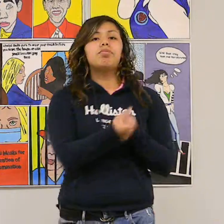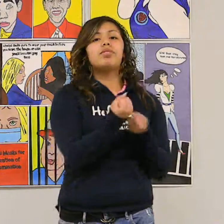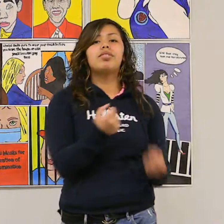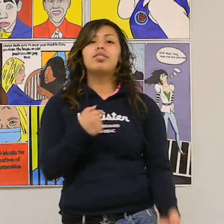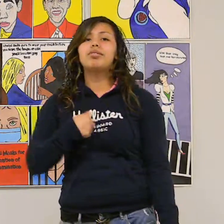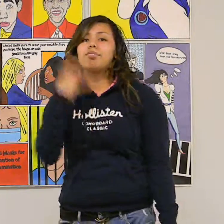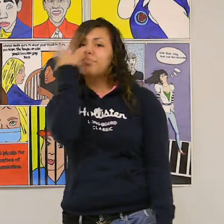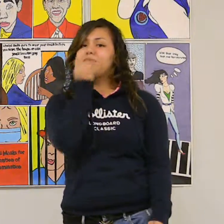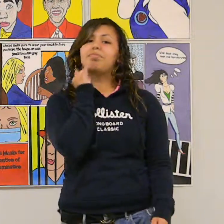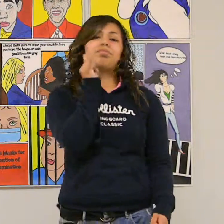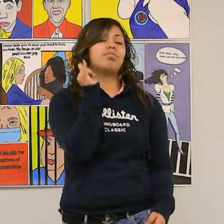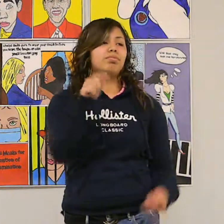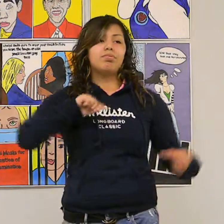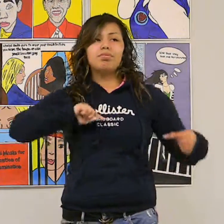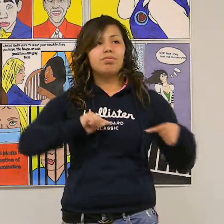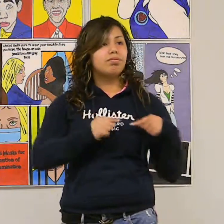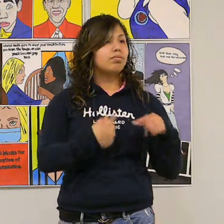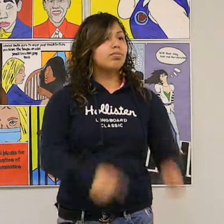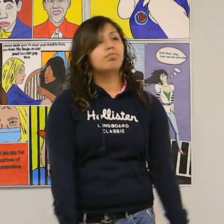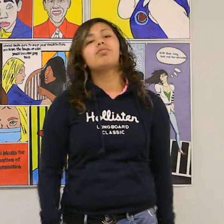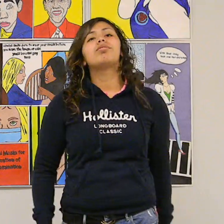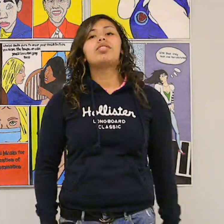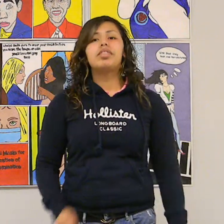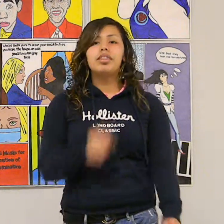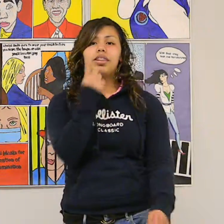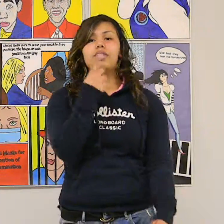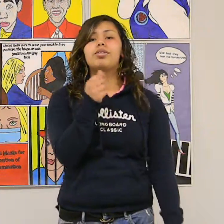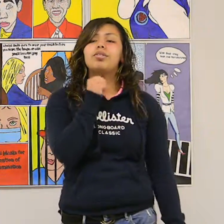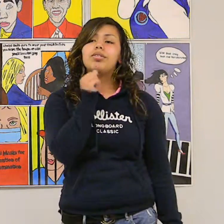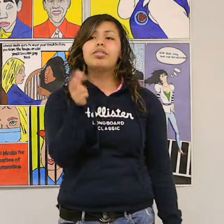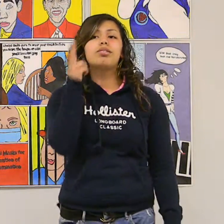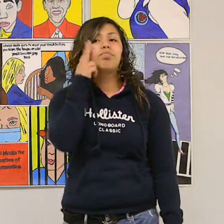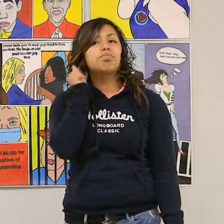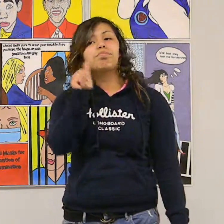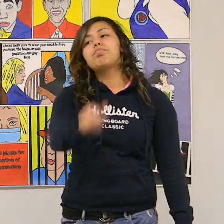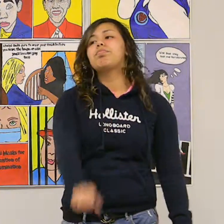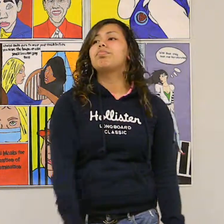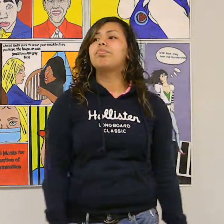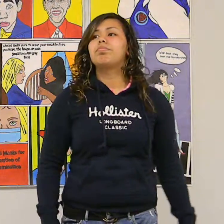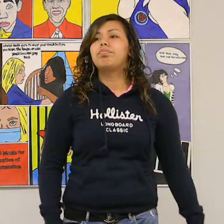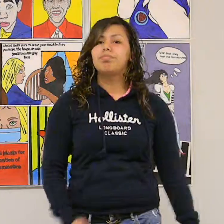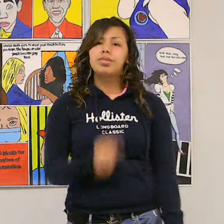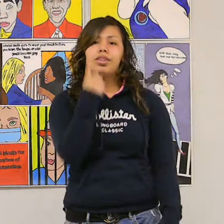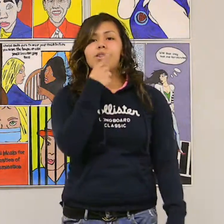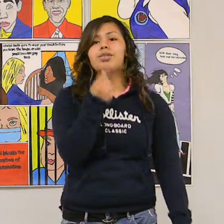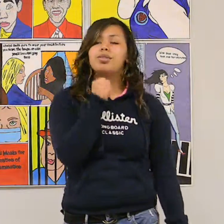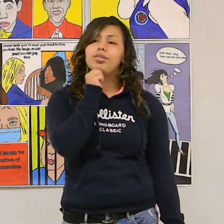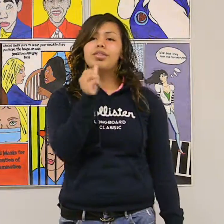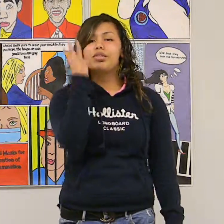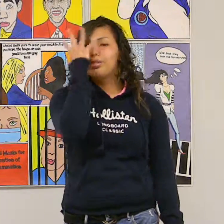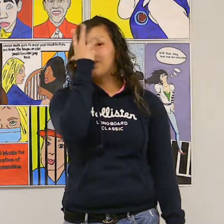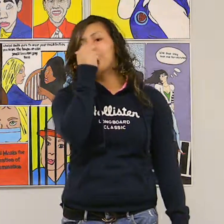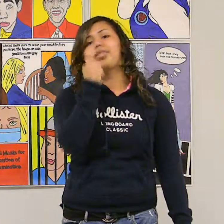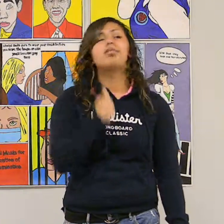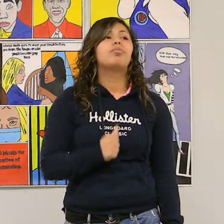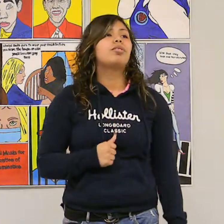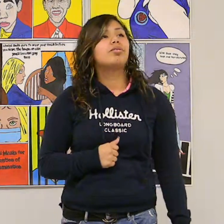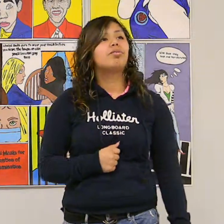Trust me, that's this versus beauty Who says you're not pretty? Who says you're not beautiful?